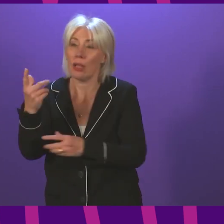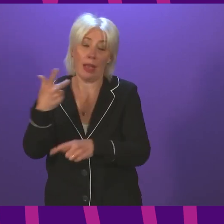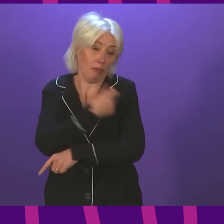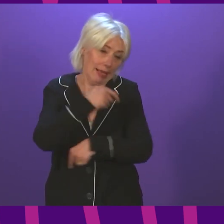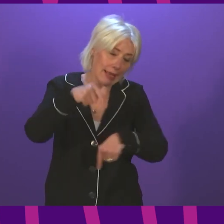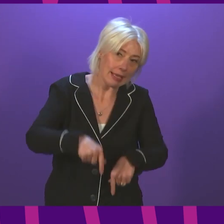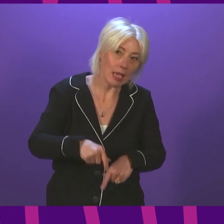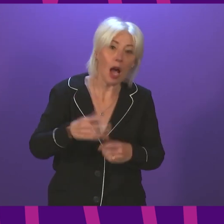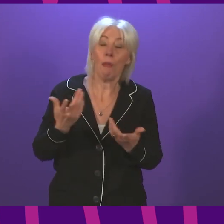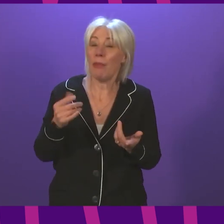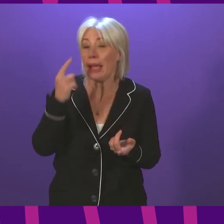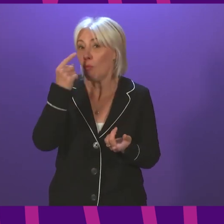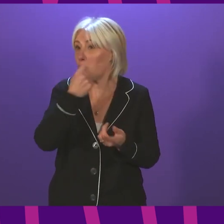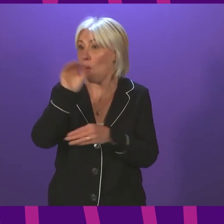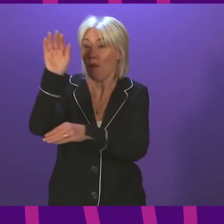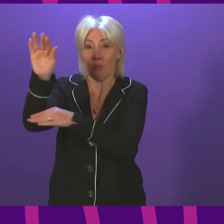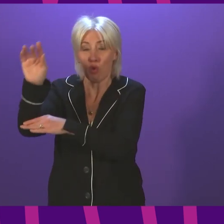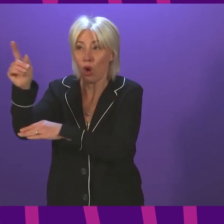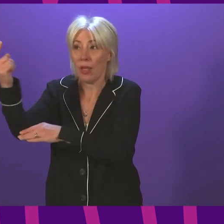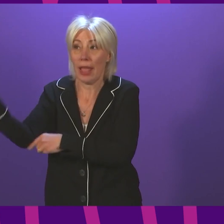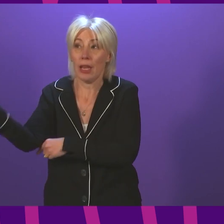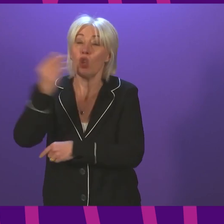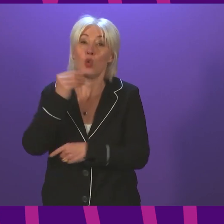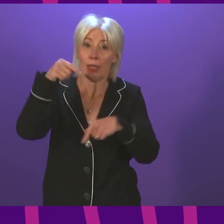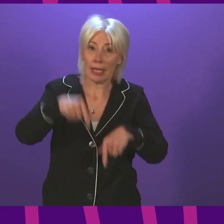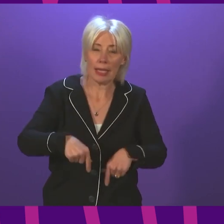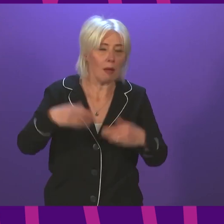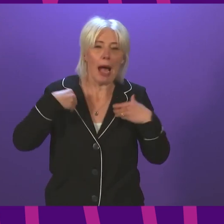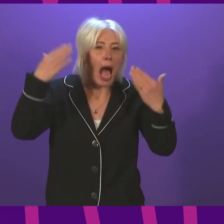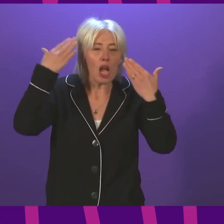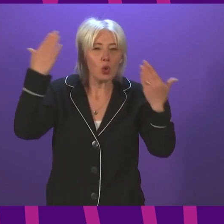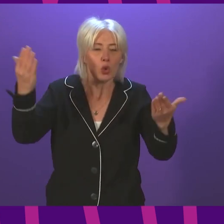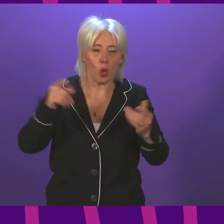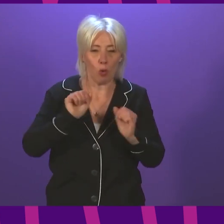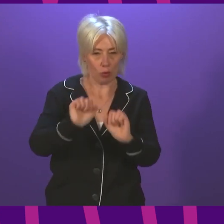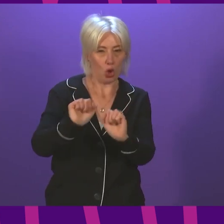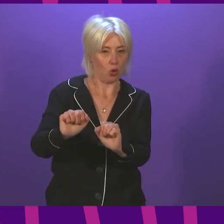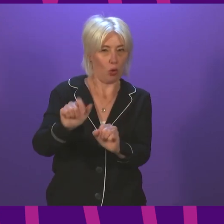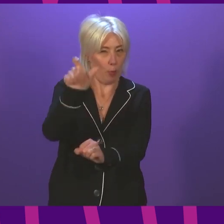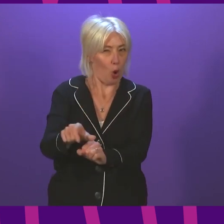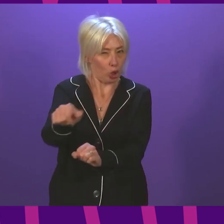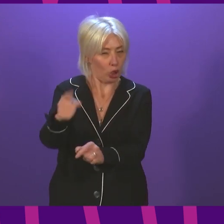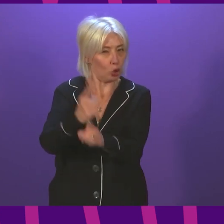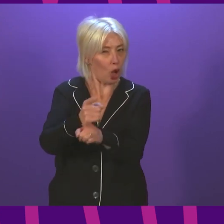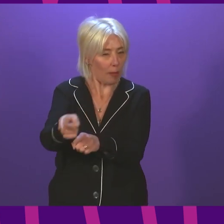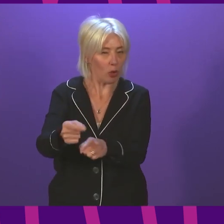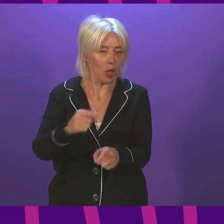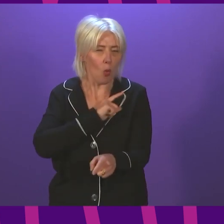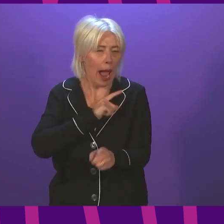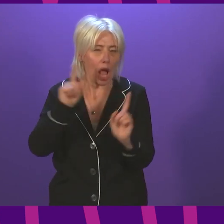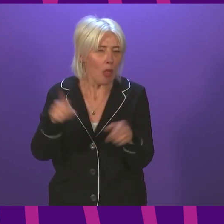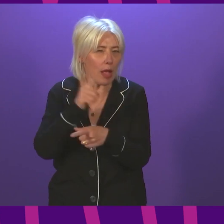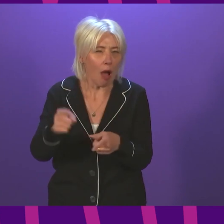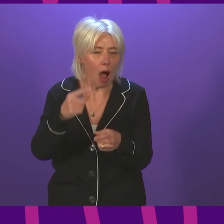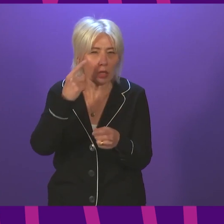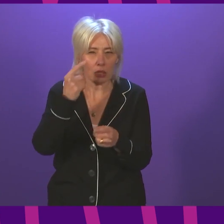vaccination in their own country for use here. Obviously I don't know the circumstances in which the member's constituent was unable to get a Covid passport but